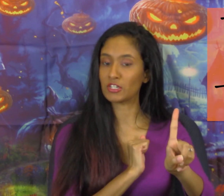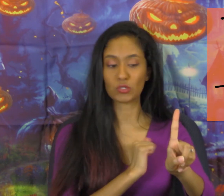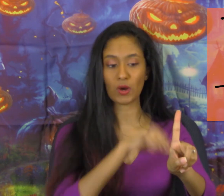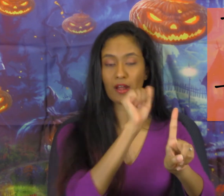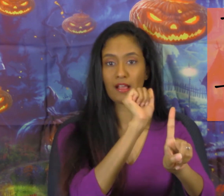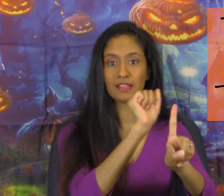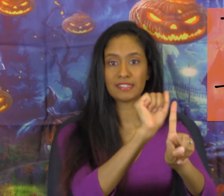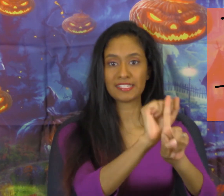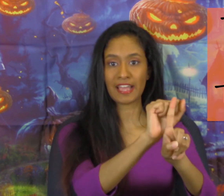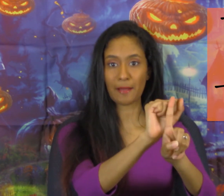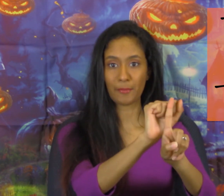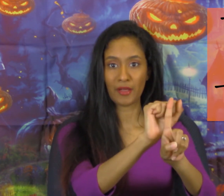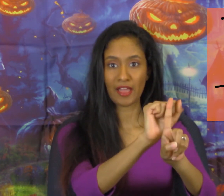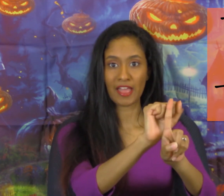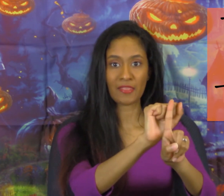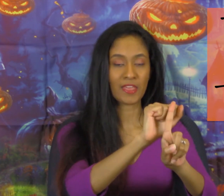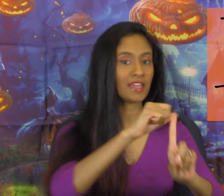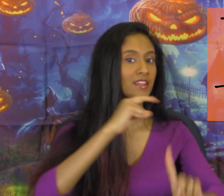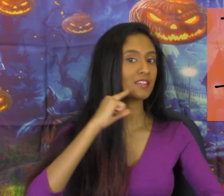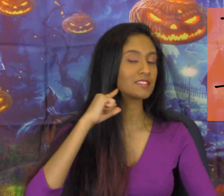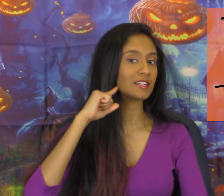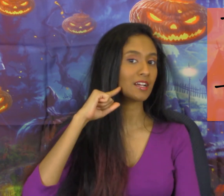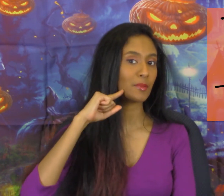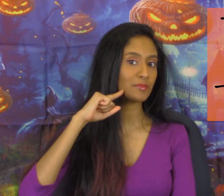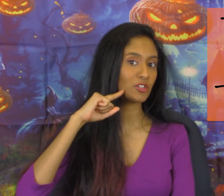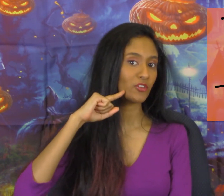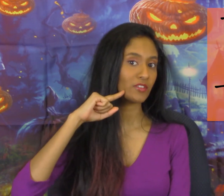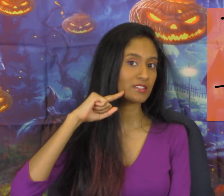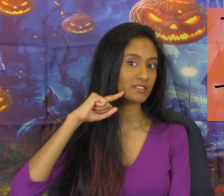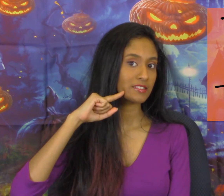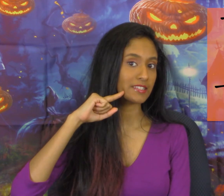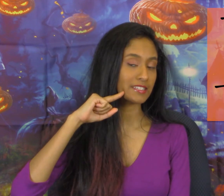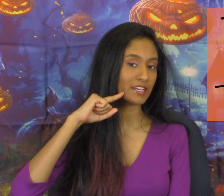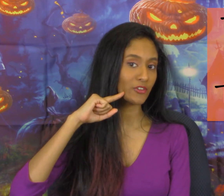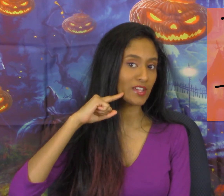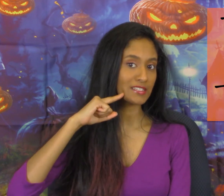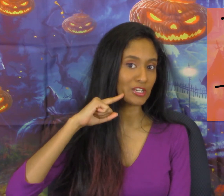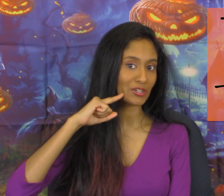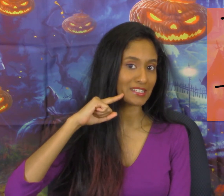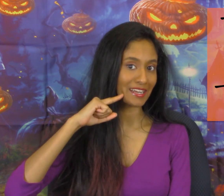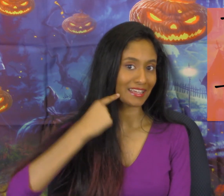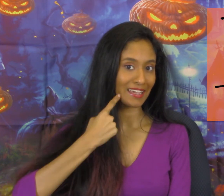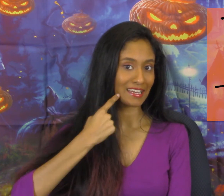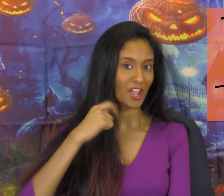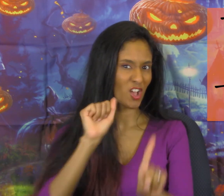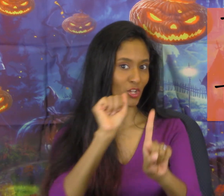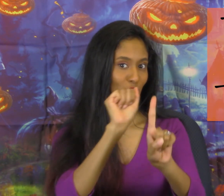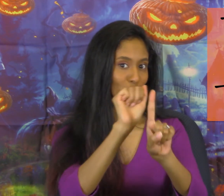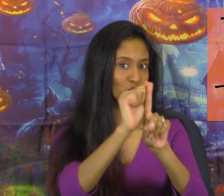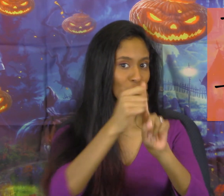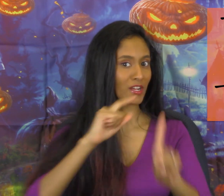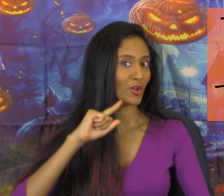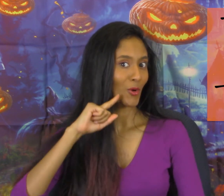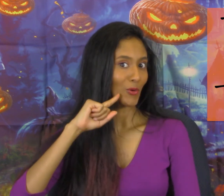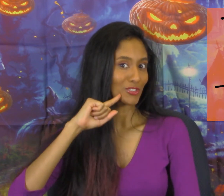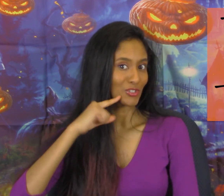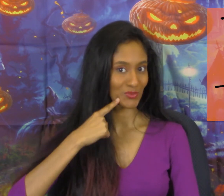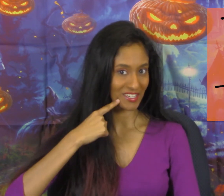a door Tap and then it's going to come up to your the side of your face and you're going to sign candy so trick or treat